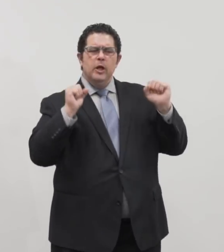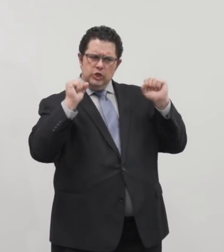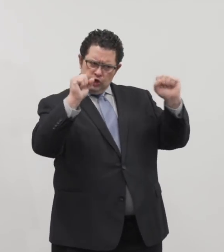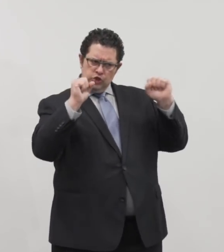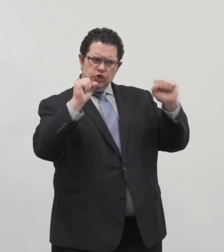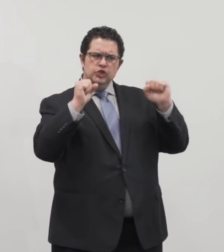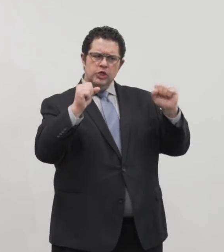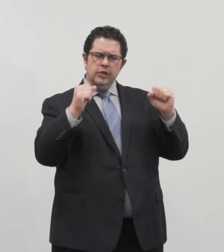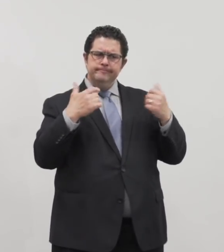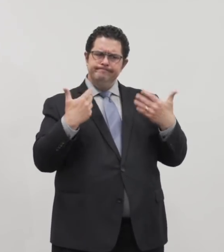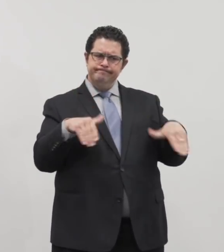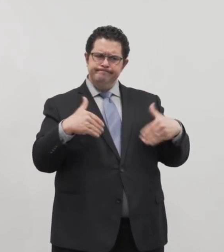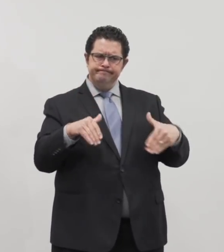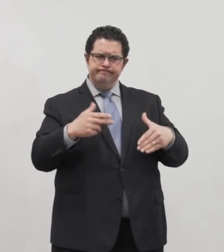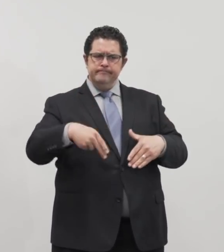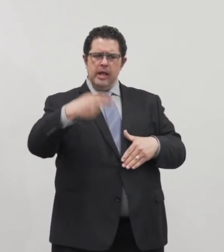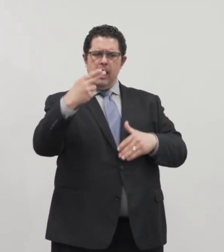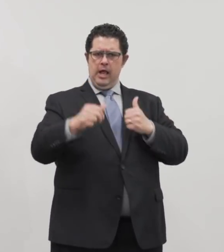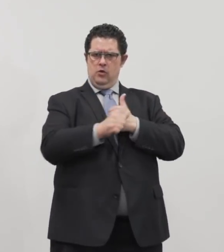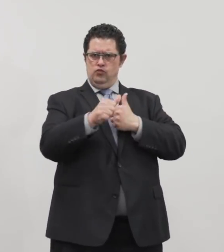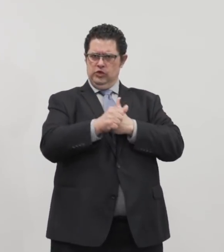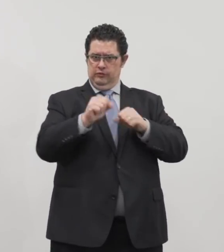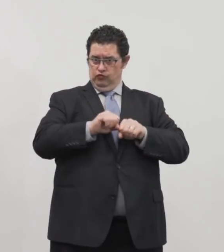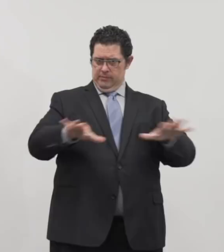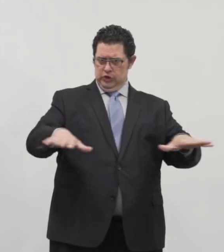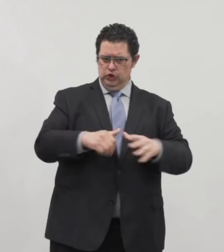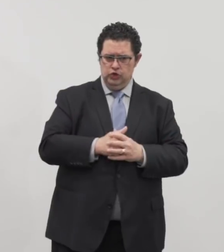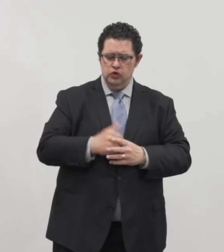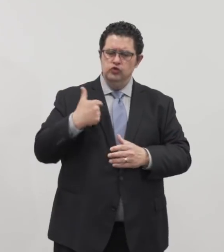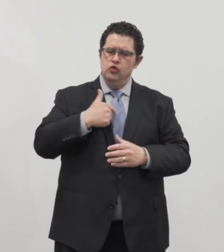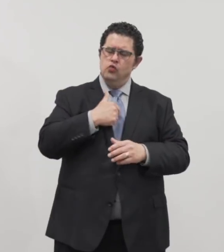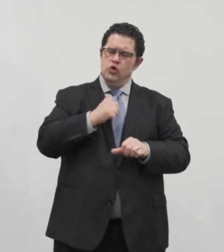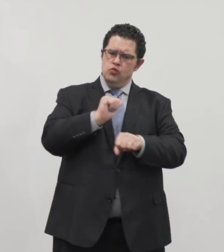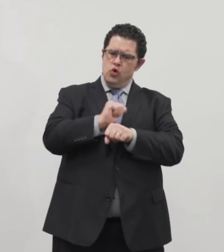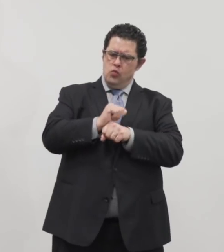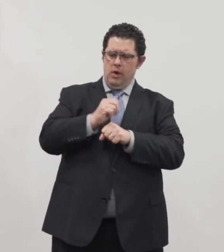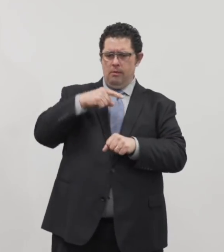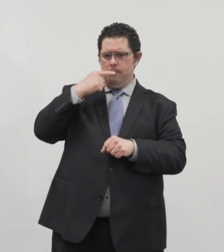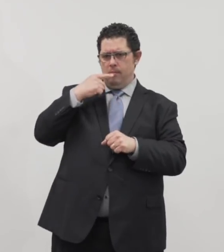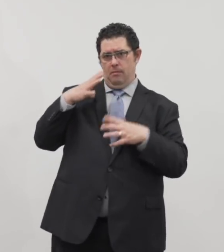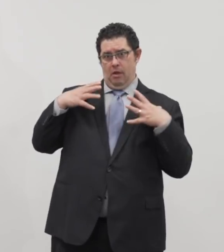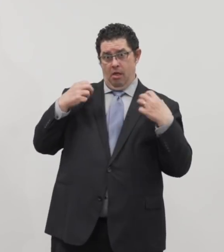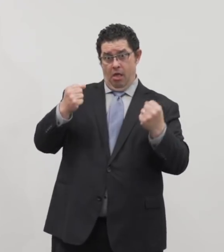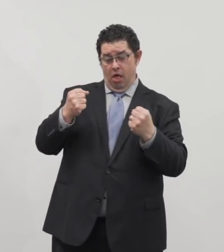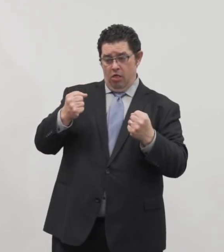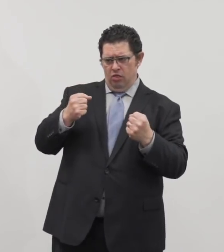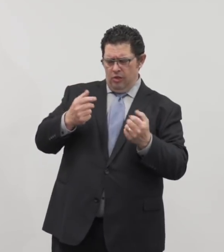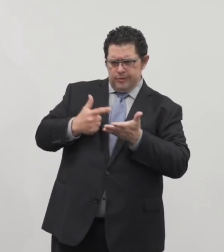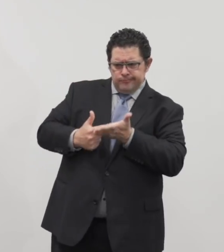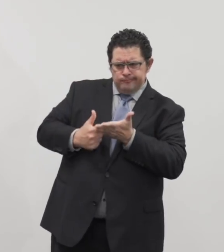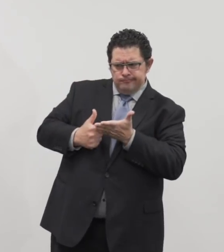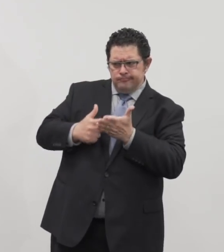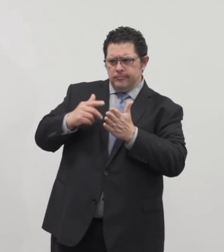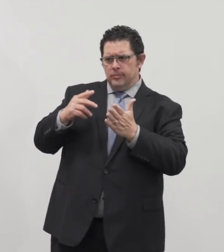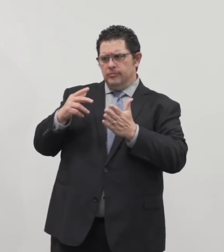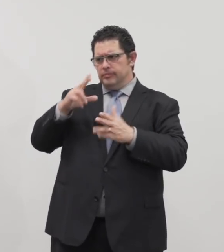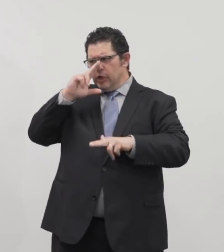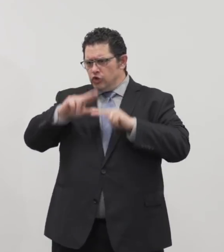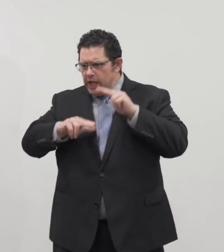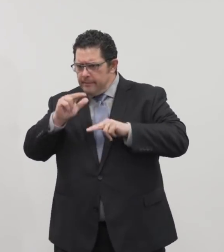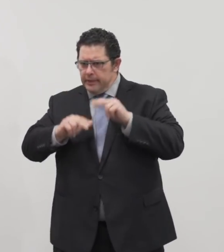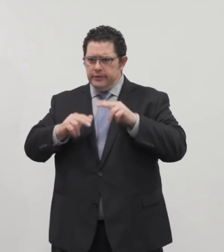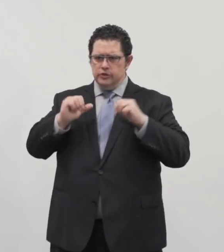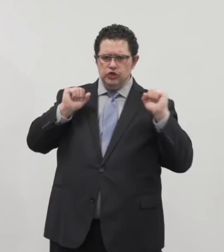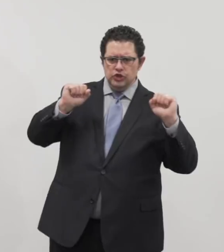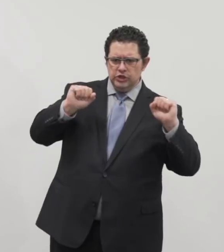of high risk of transmission. And we're working with our public health folks to talk about entertainment activities, gyms and spas and